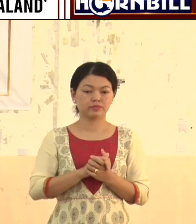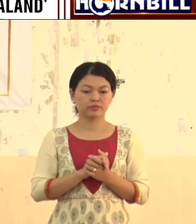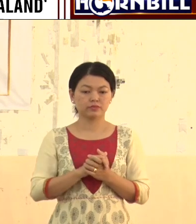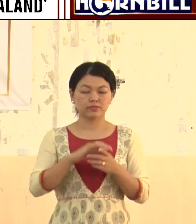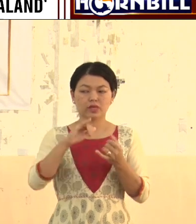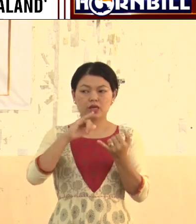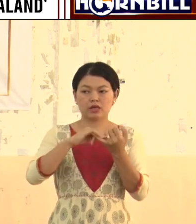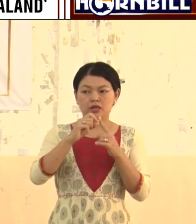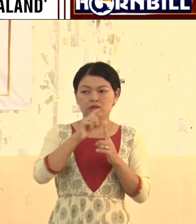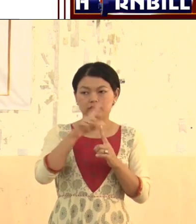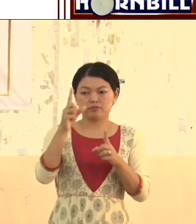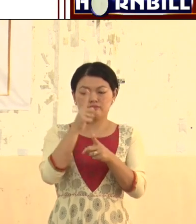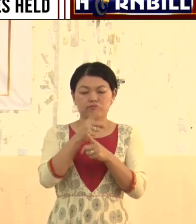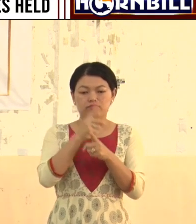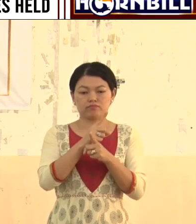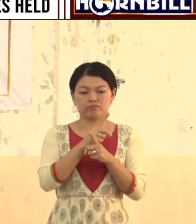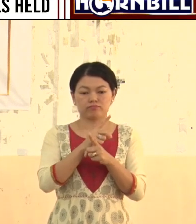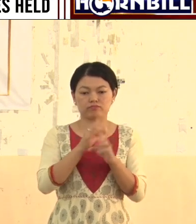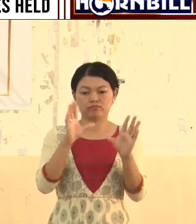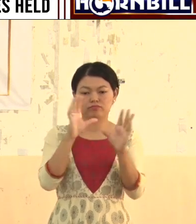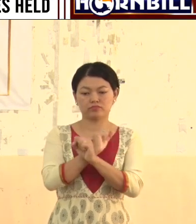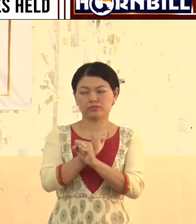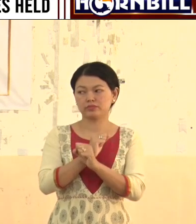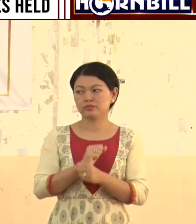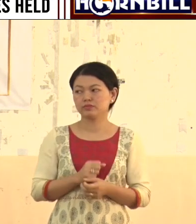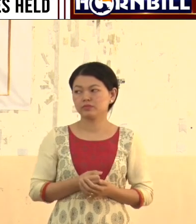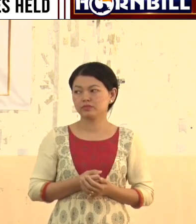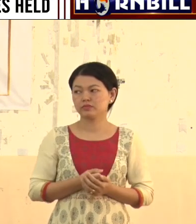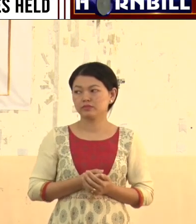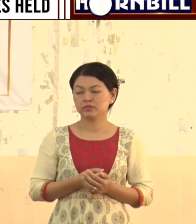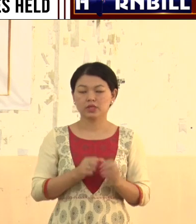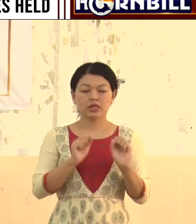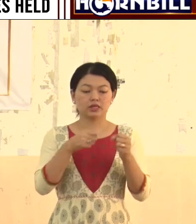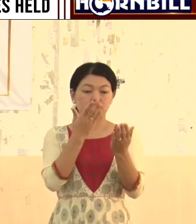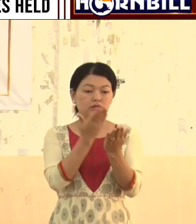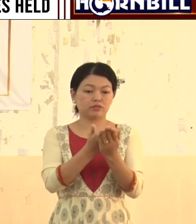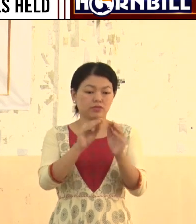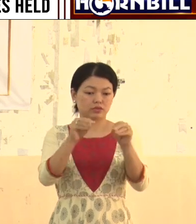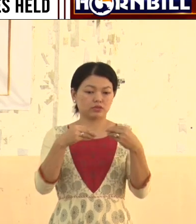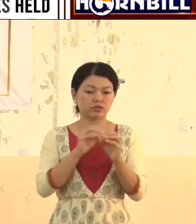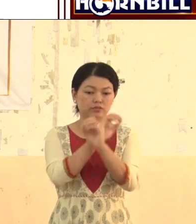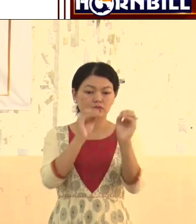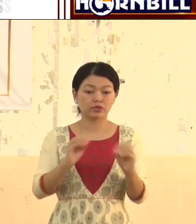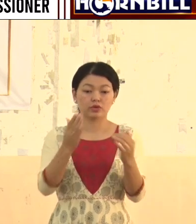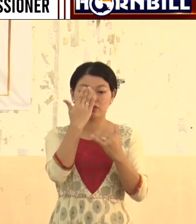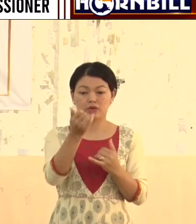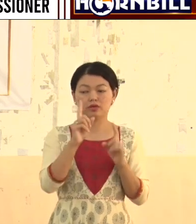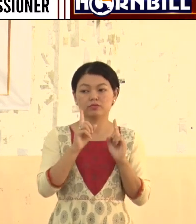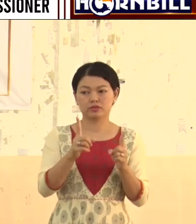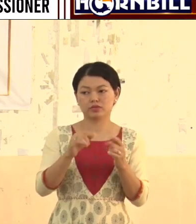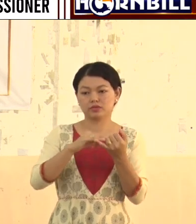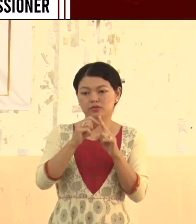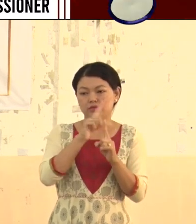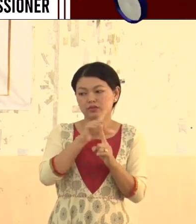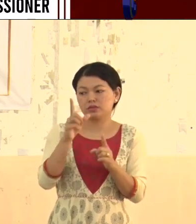See, there is a denial of admission because of lack of special educators. And then, this lack